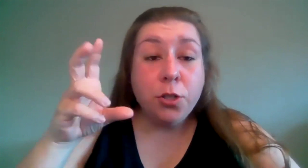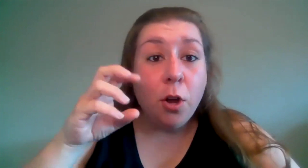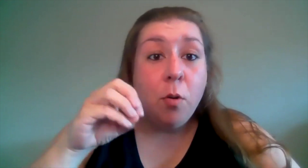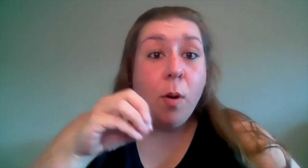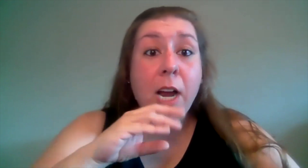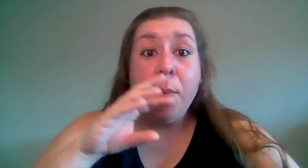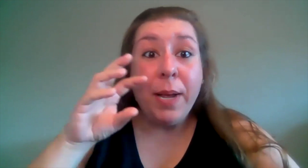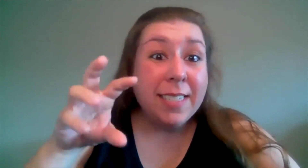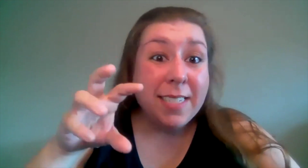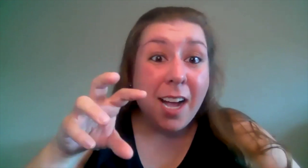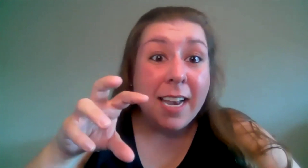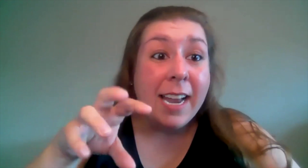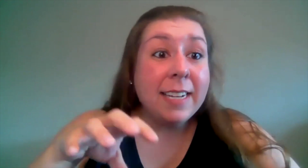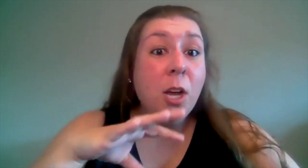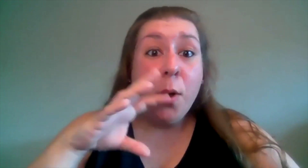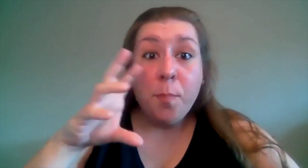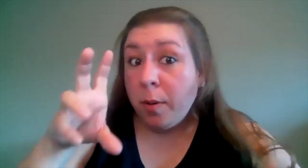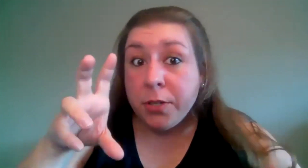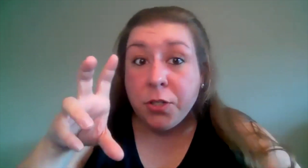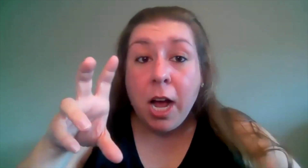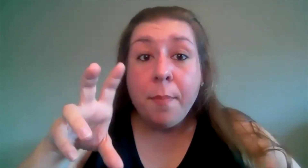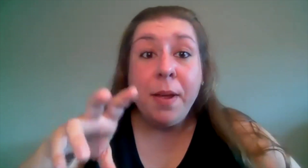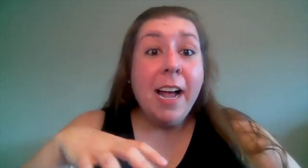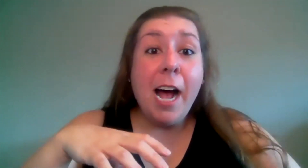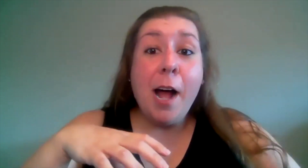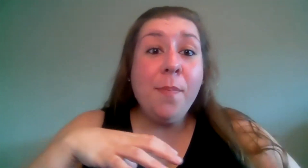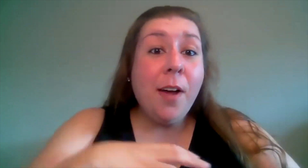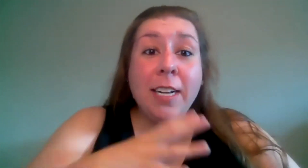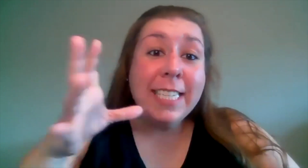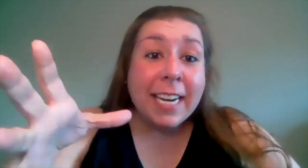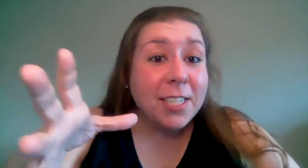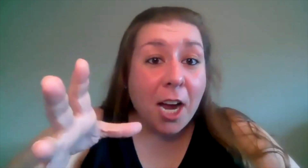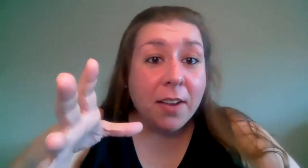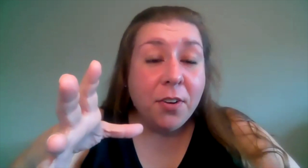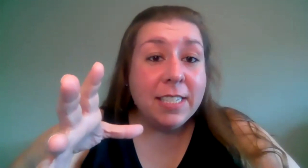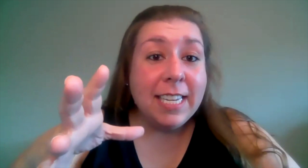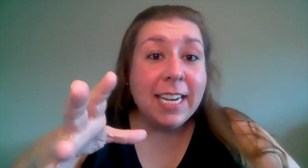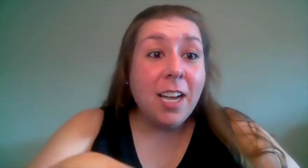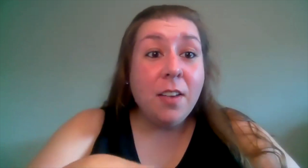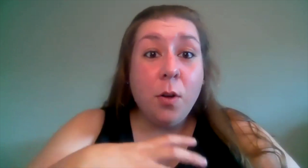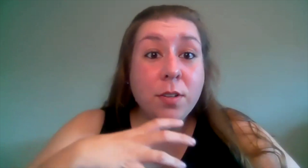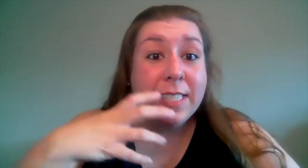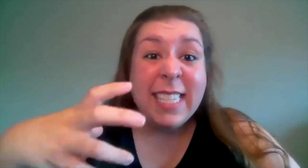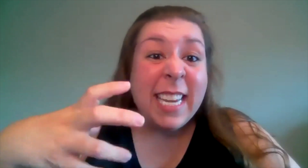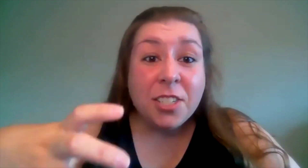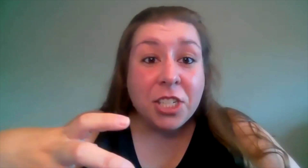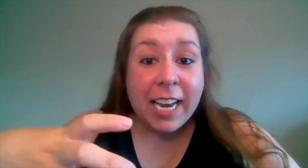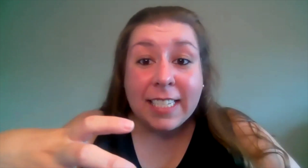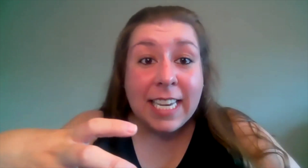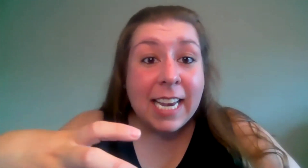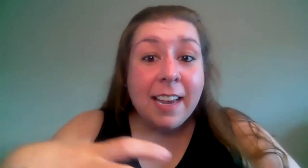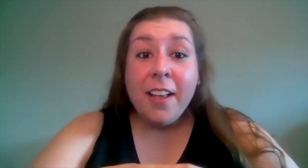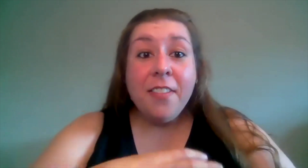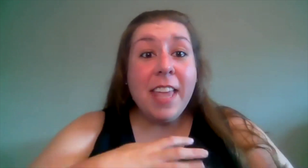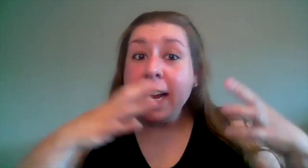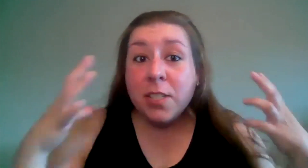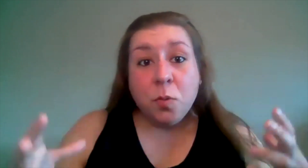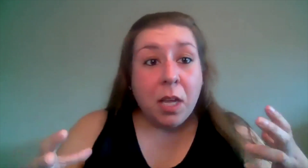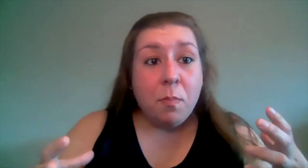show choir pentatonix barbershop um on tick tock if you're on tick tock the whole sea shanty thing is really